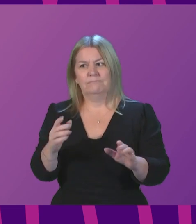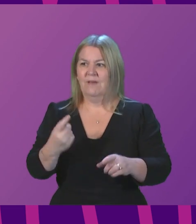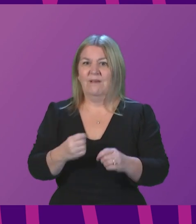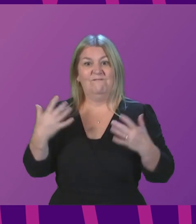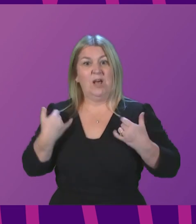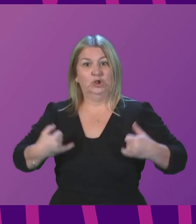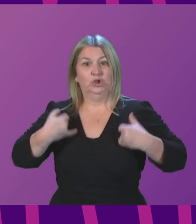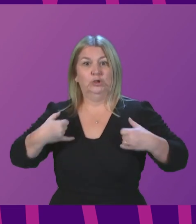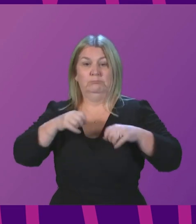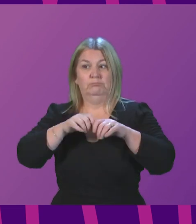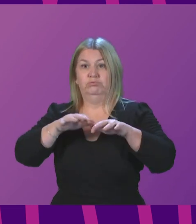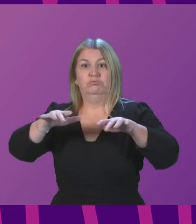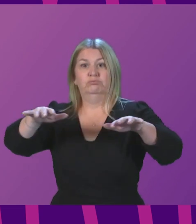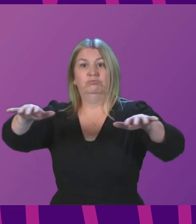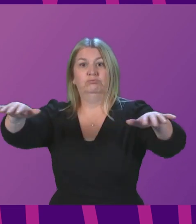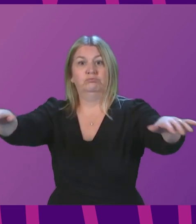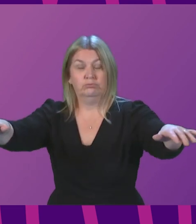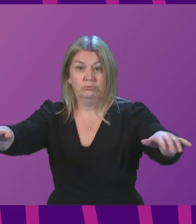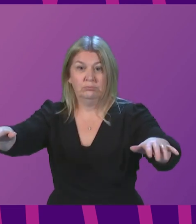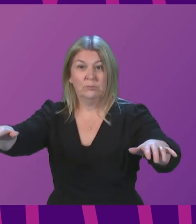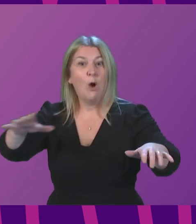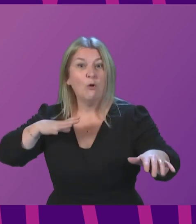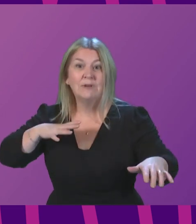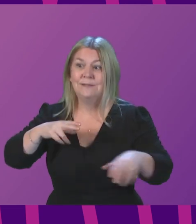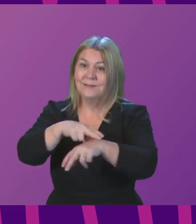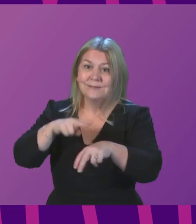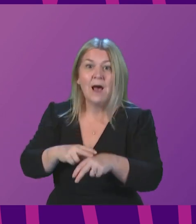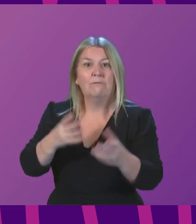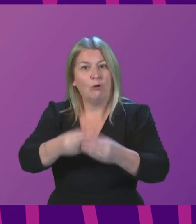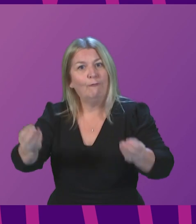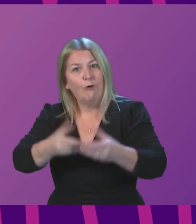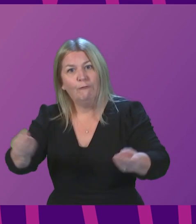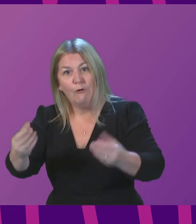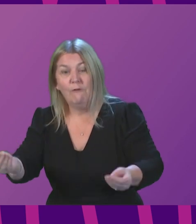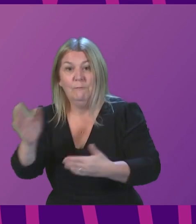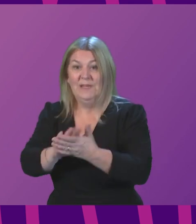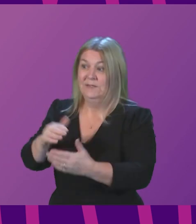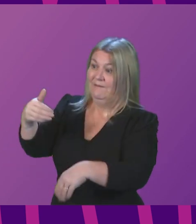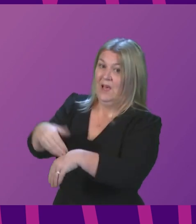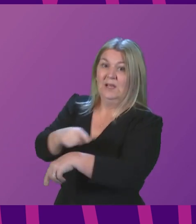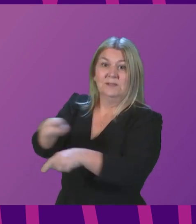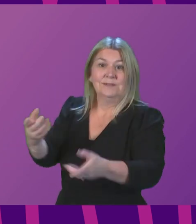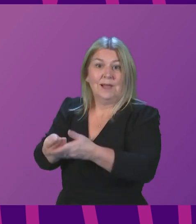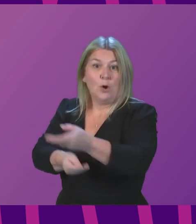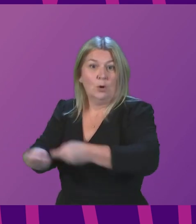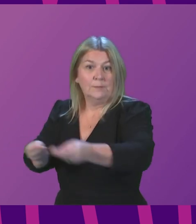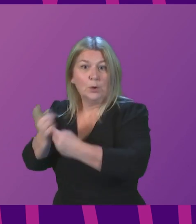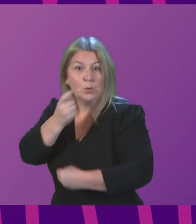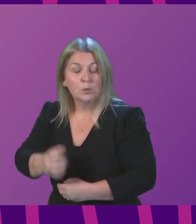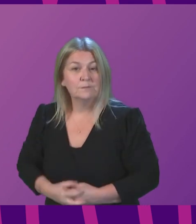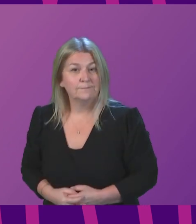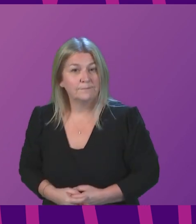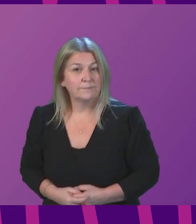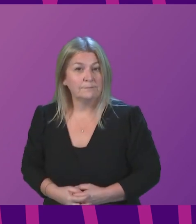indeed is already causing, staff absences that will also cripple the economy and other critical services. Presiding Officer,